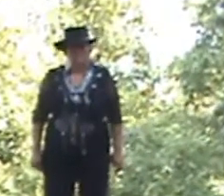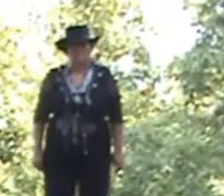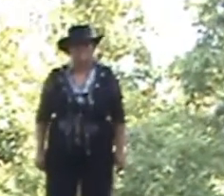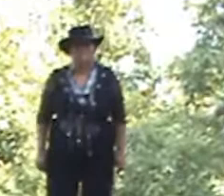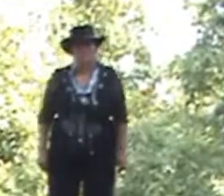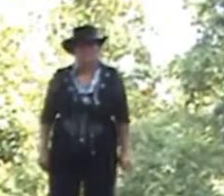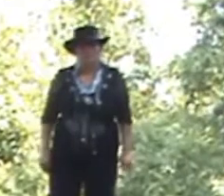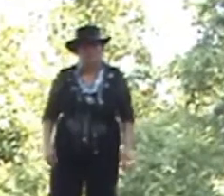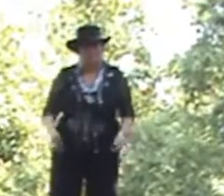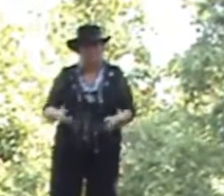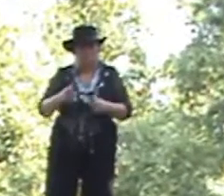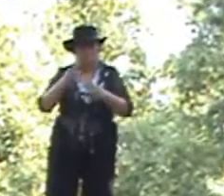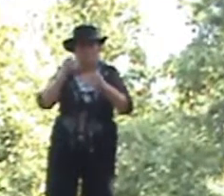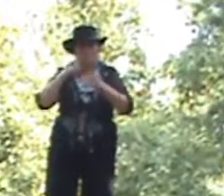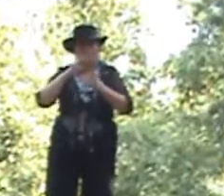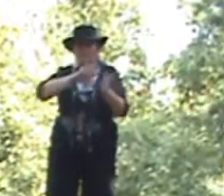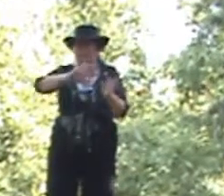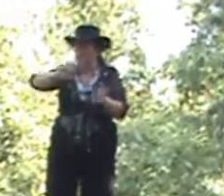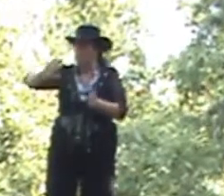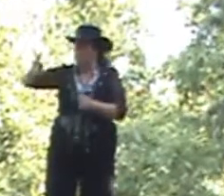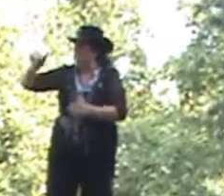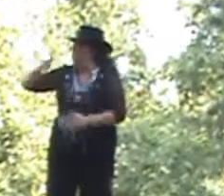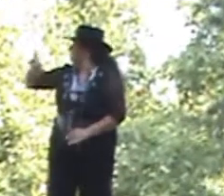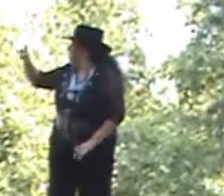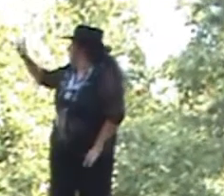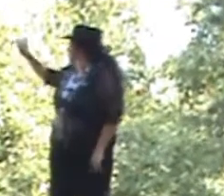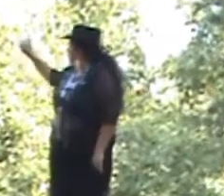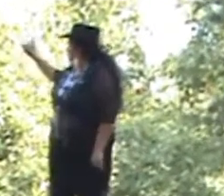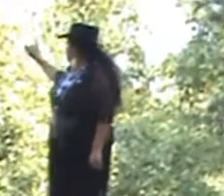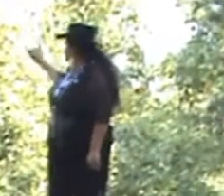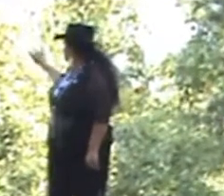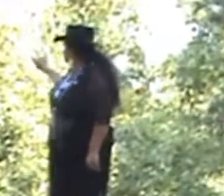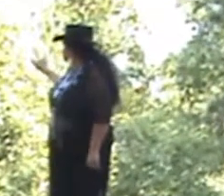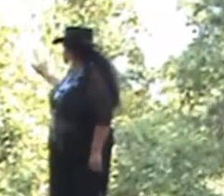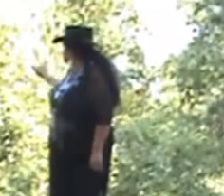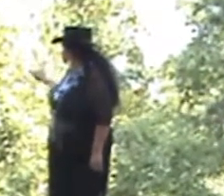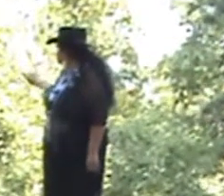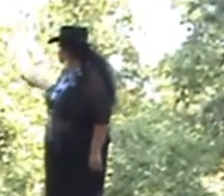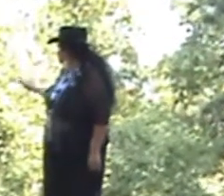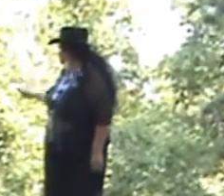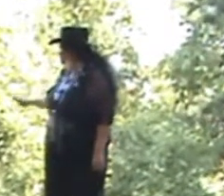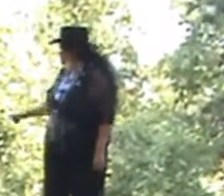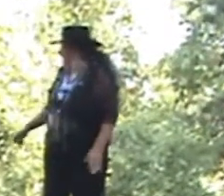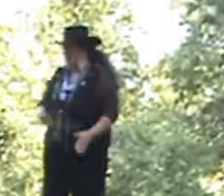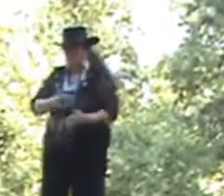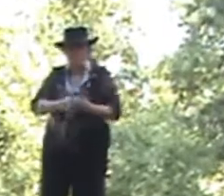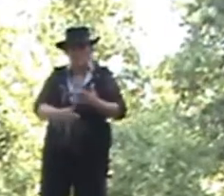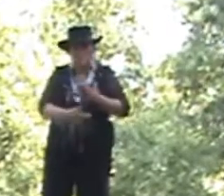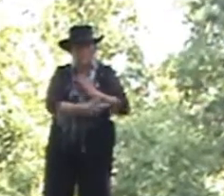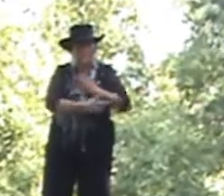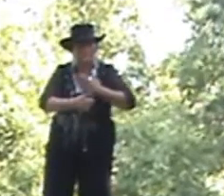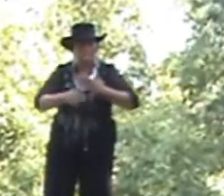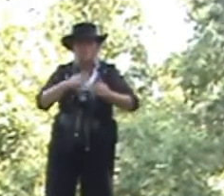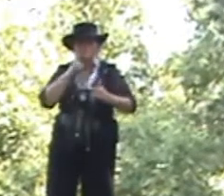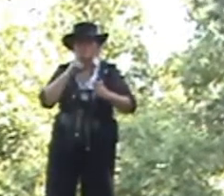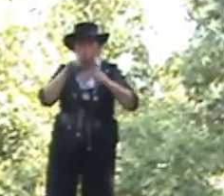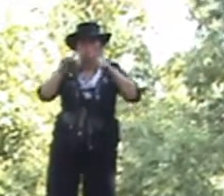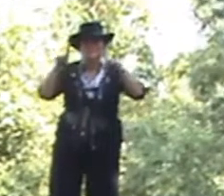You turned your back on yesterday, betrayed a man who swore